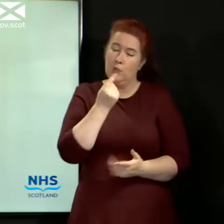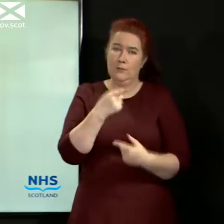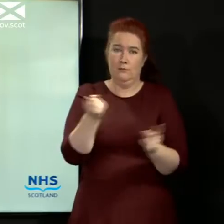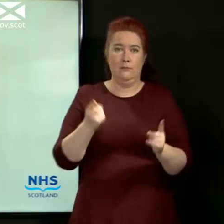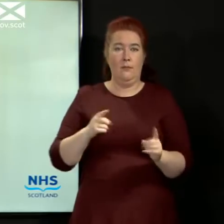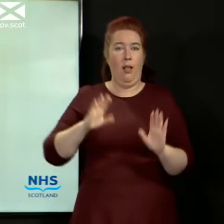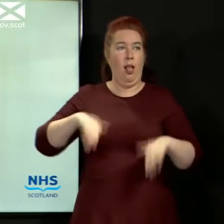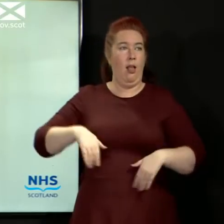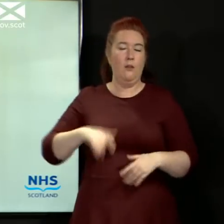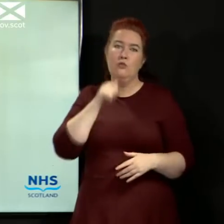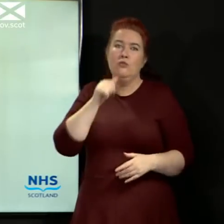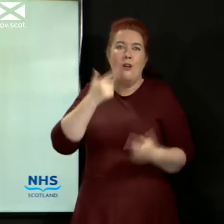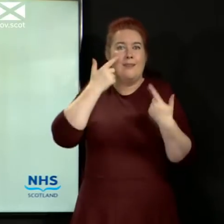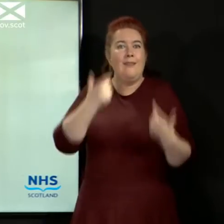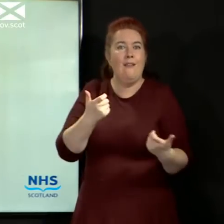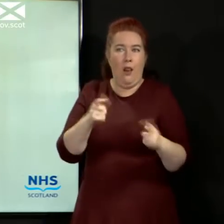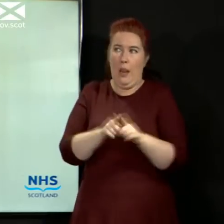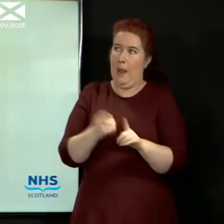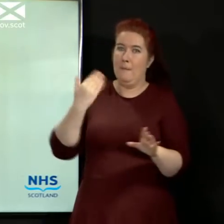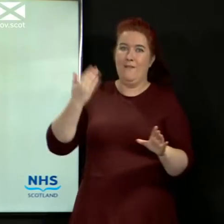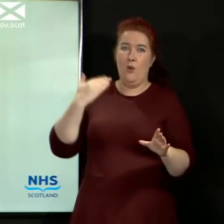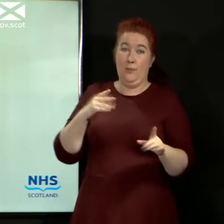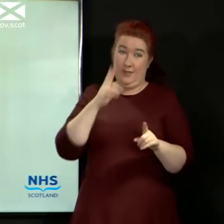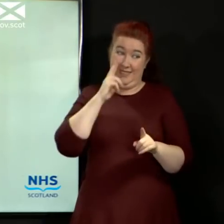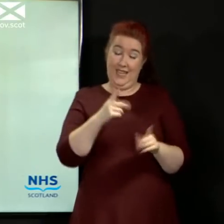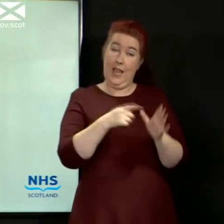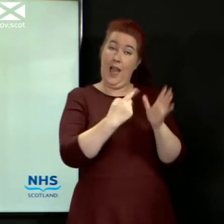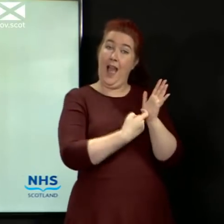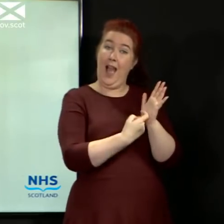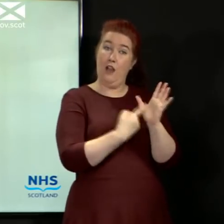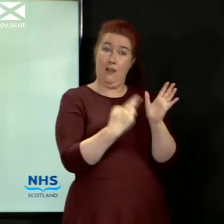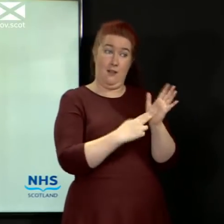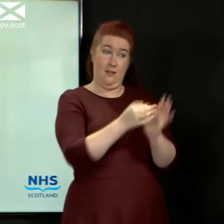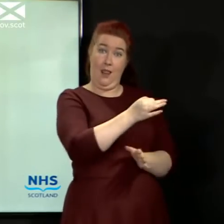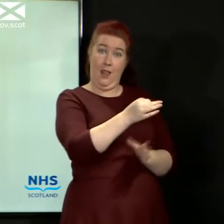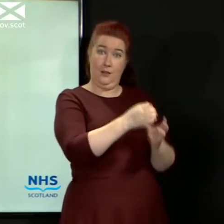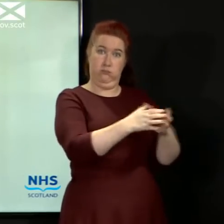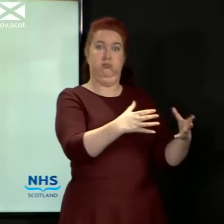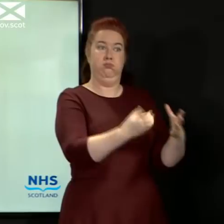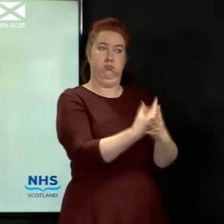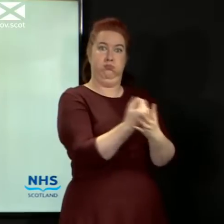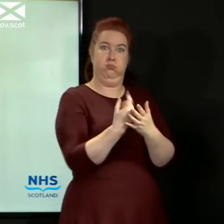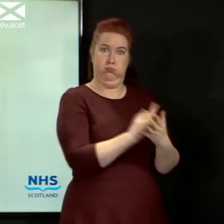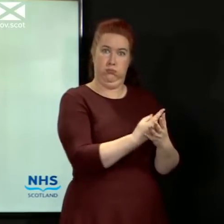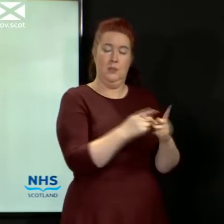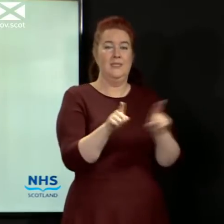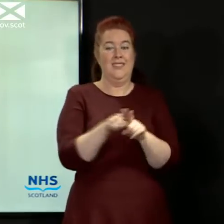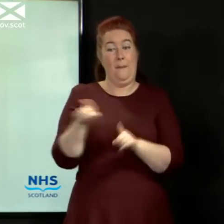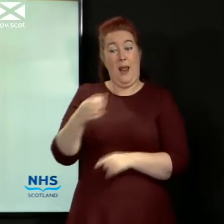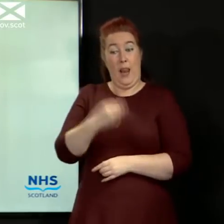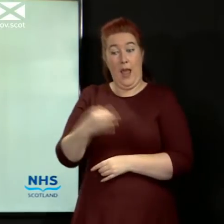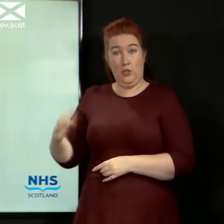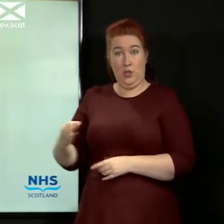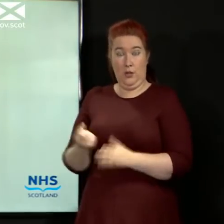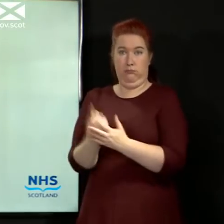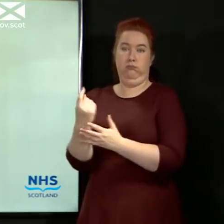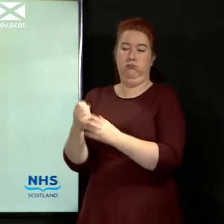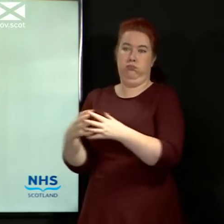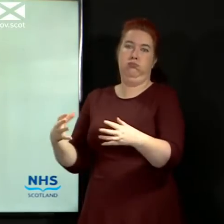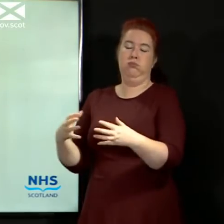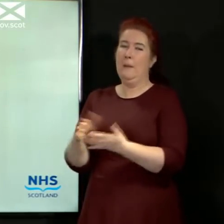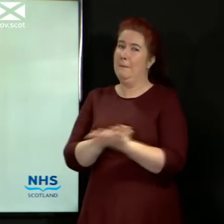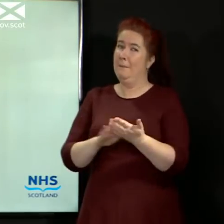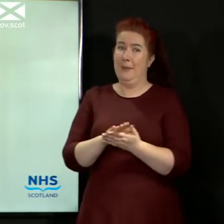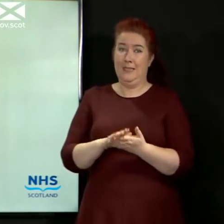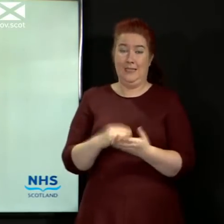lives. The recent outbreaks in Annan and in North Lanarkshire should remind us that this virus has not gone away and that we can't